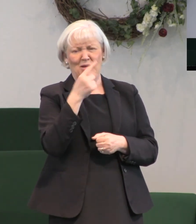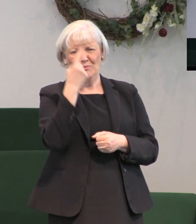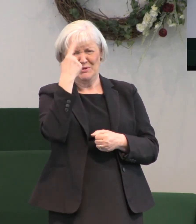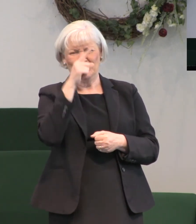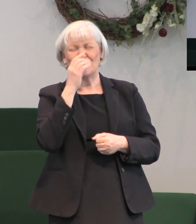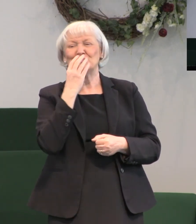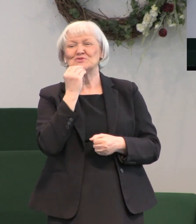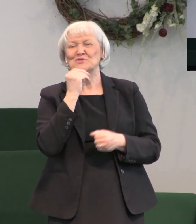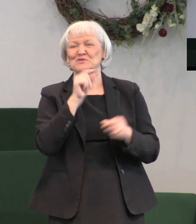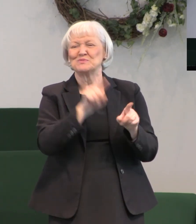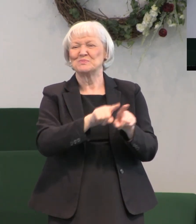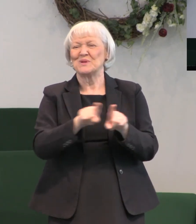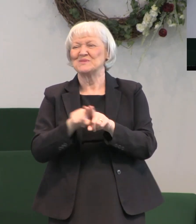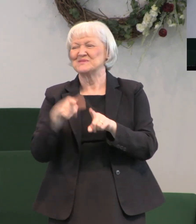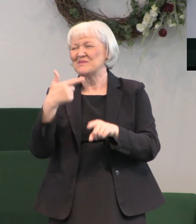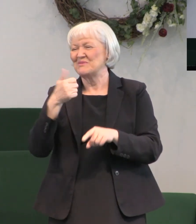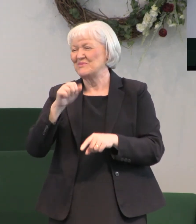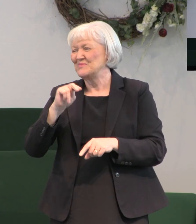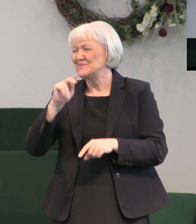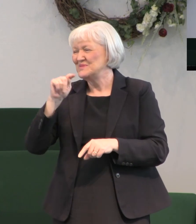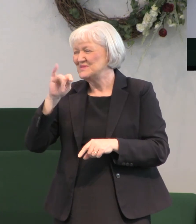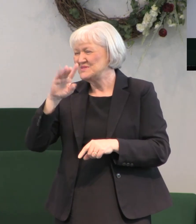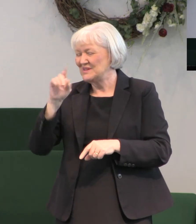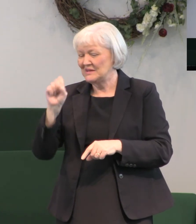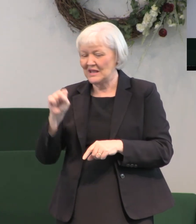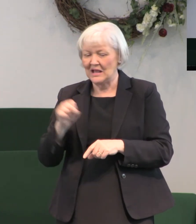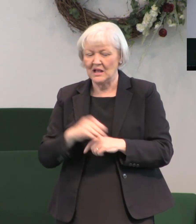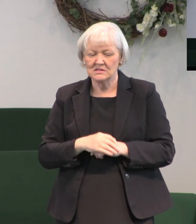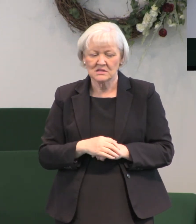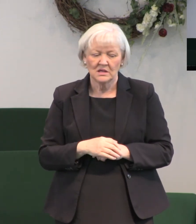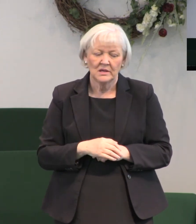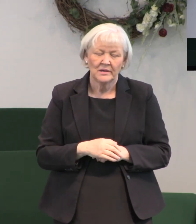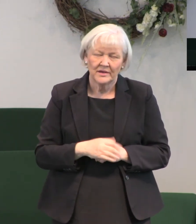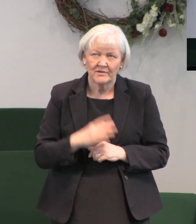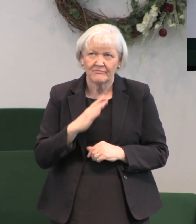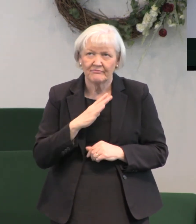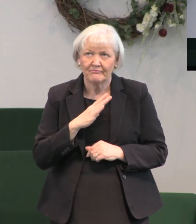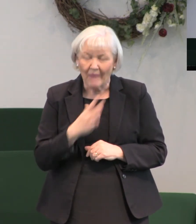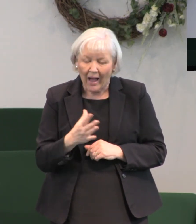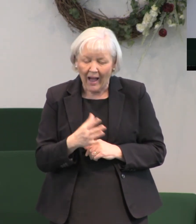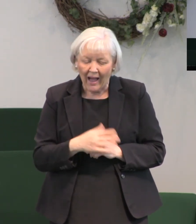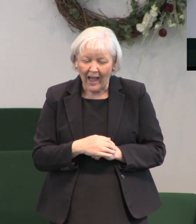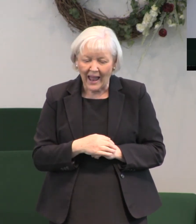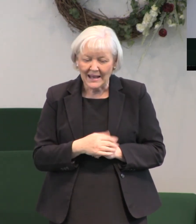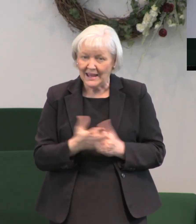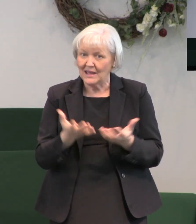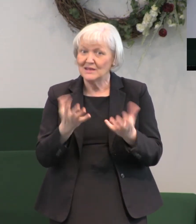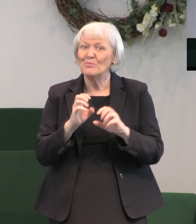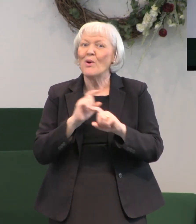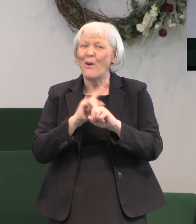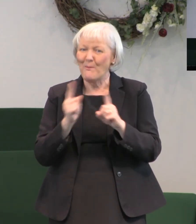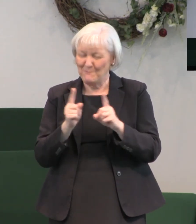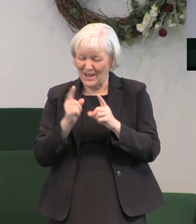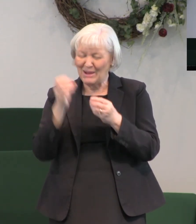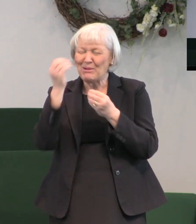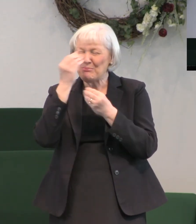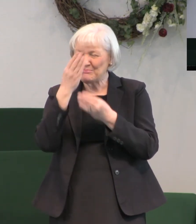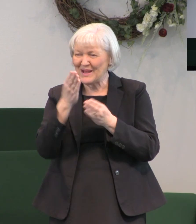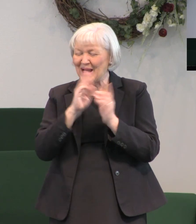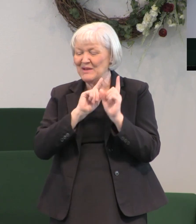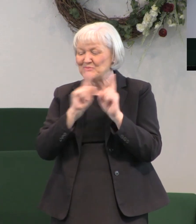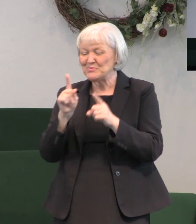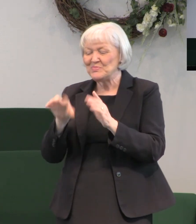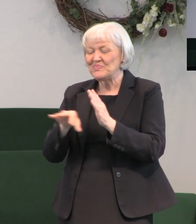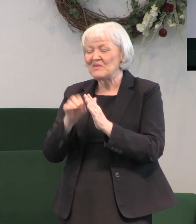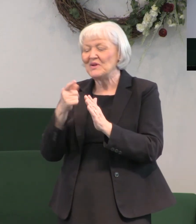it was for Gentiles too and Peter reluctantly but obediently went and found Cornelius and